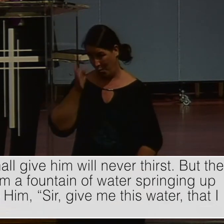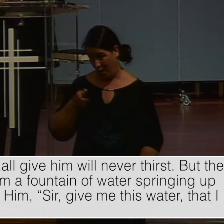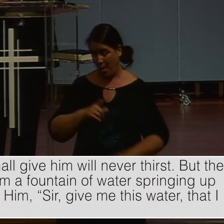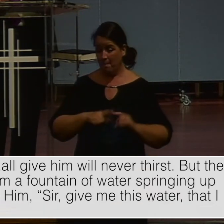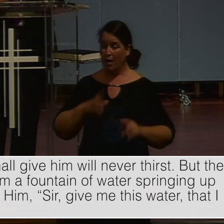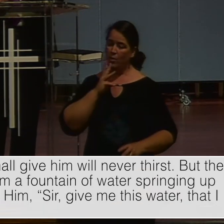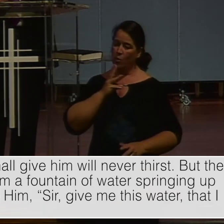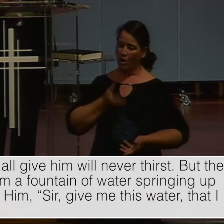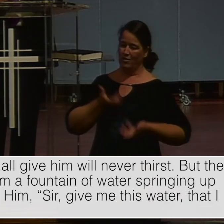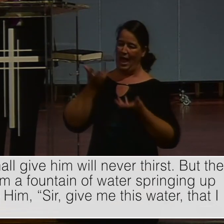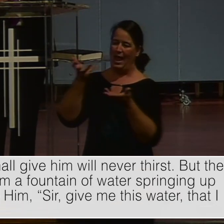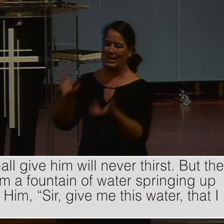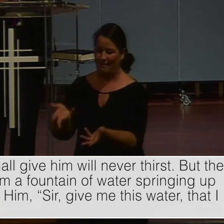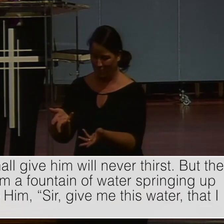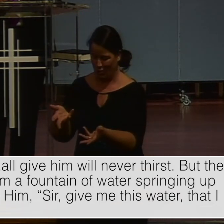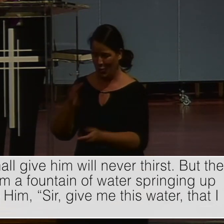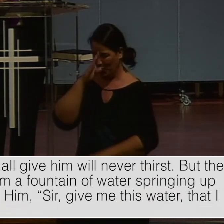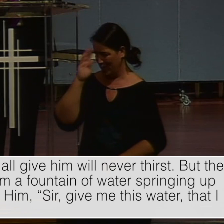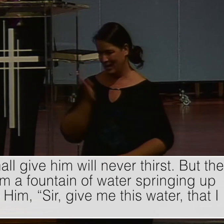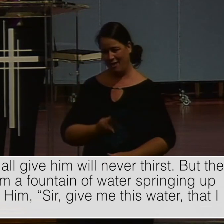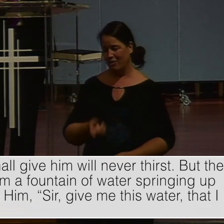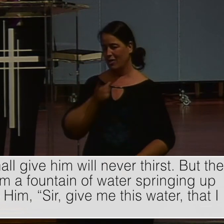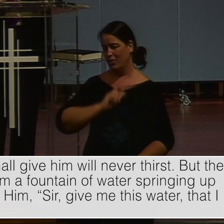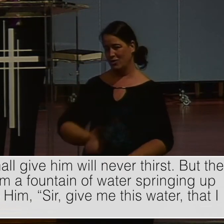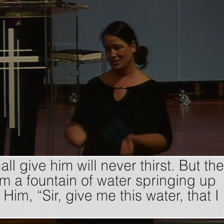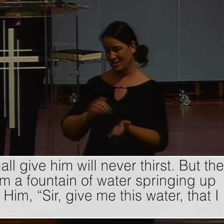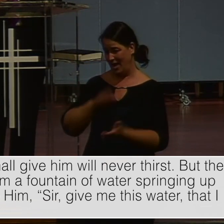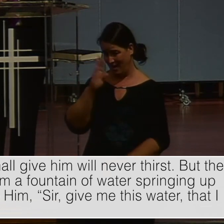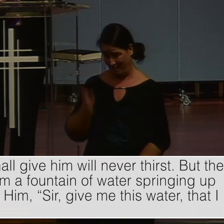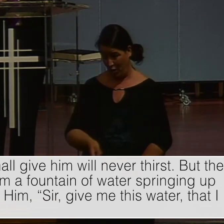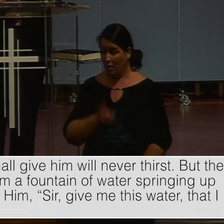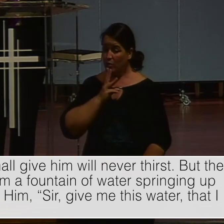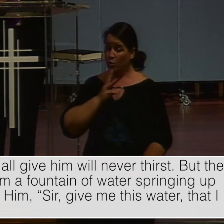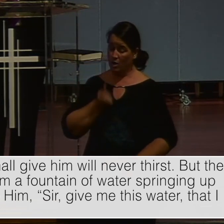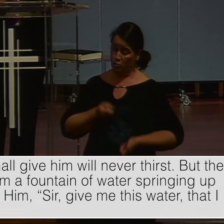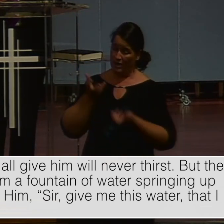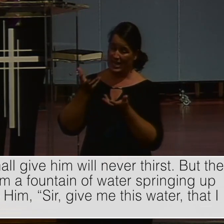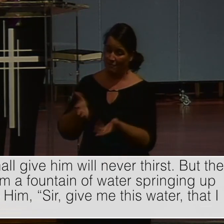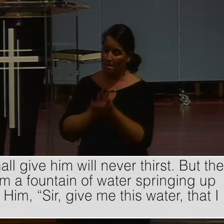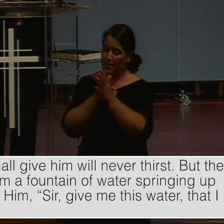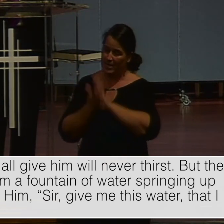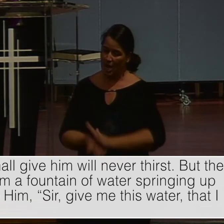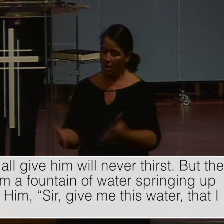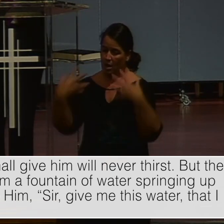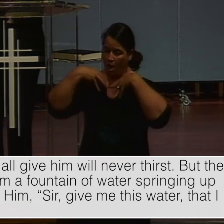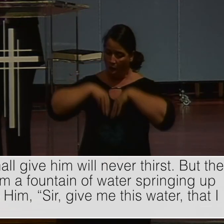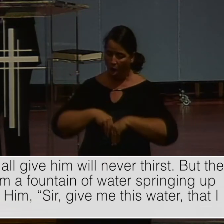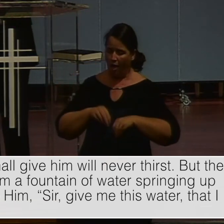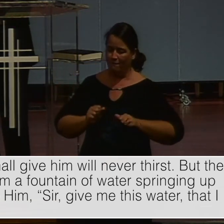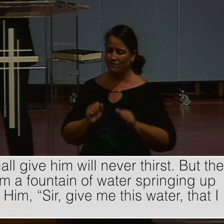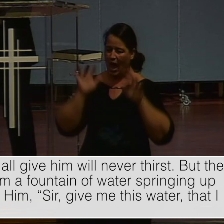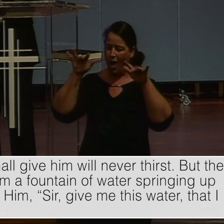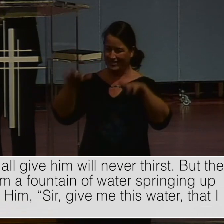drinks of the water that I shall give him will never thirst again. But the water that I shall give him will become in him a